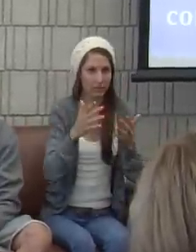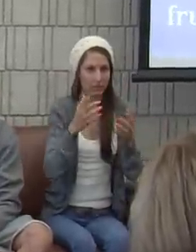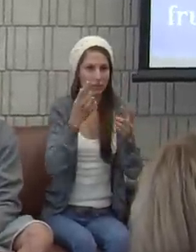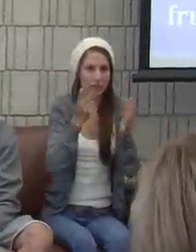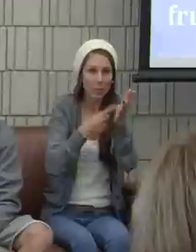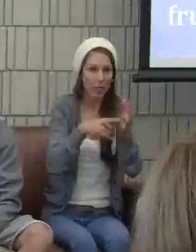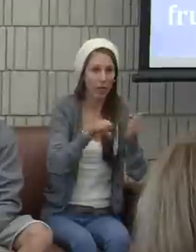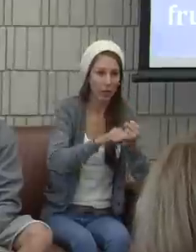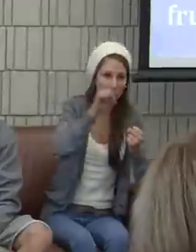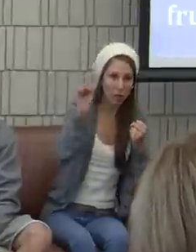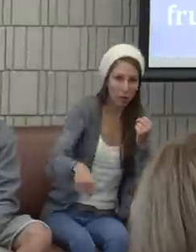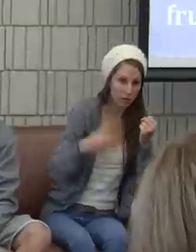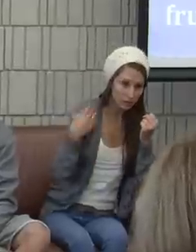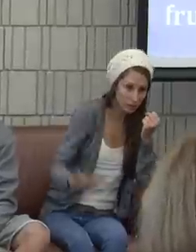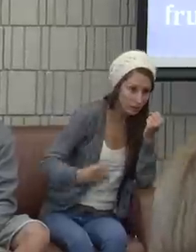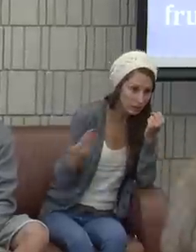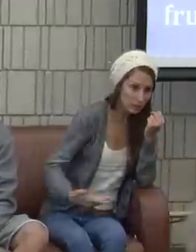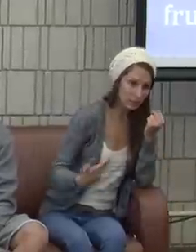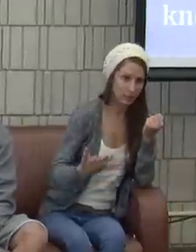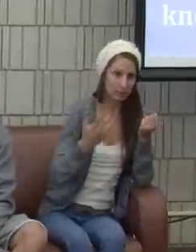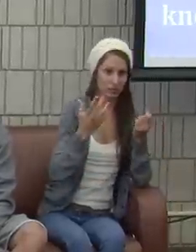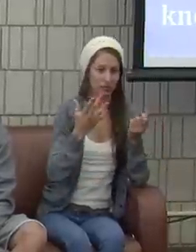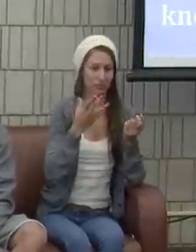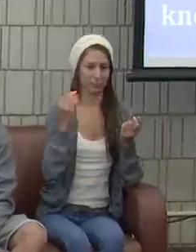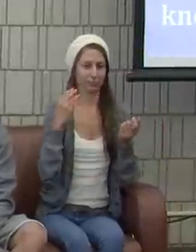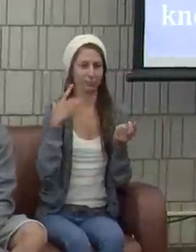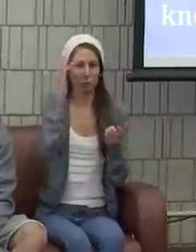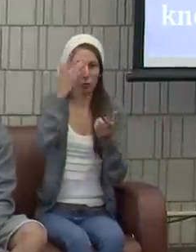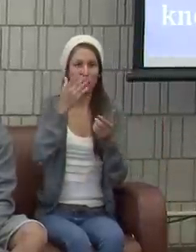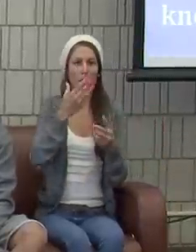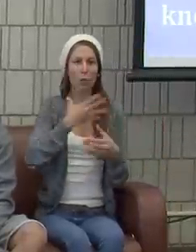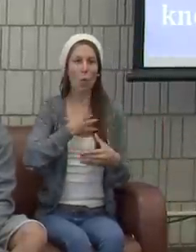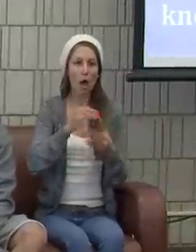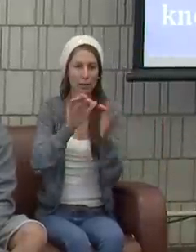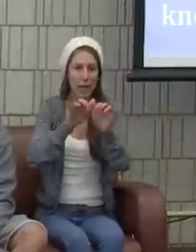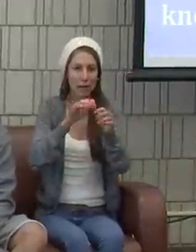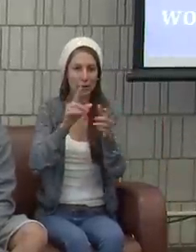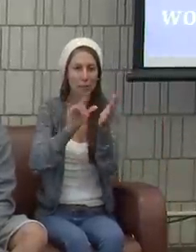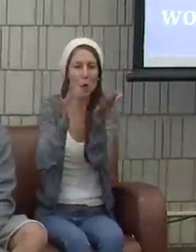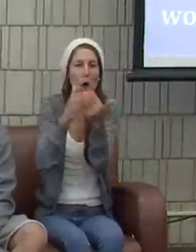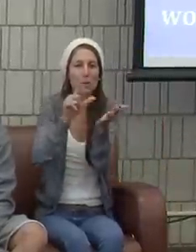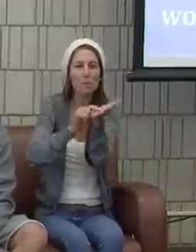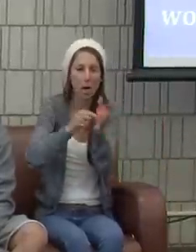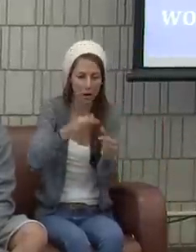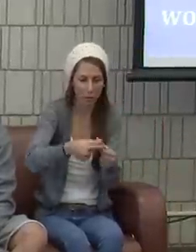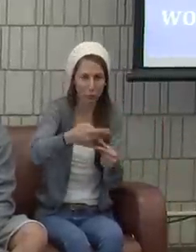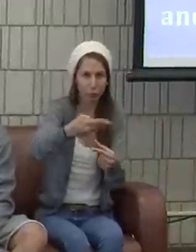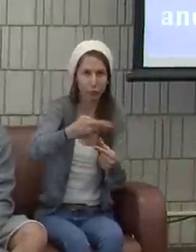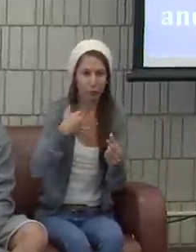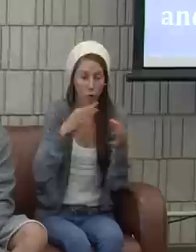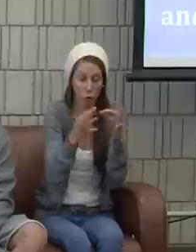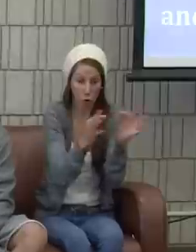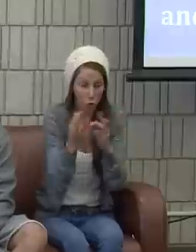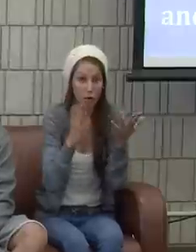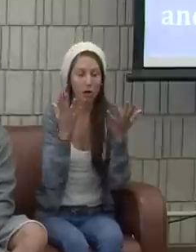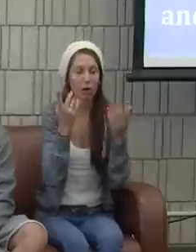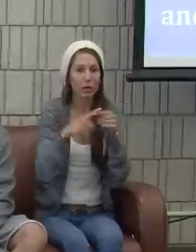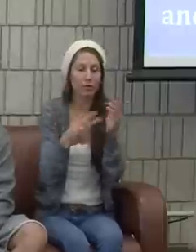had to type back and forth to people. And sometimes somebody would go on and on. And you couldn't interrupt them. And there was this printer paper. And